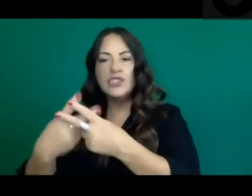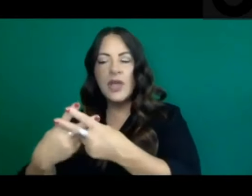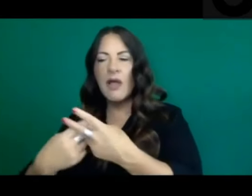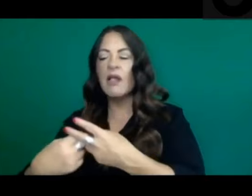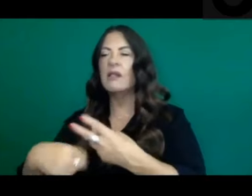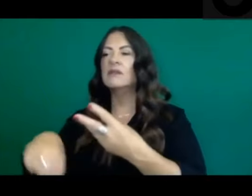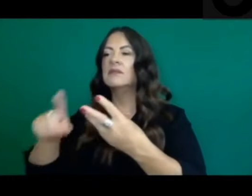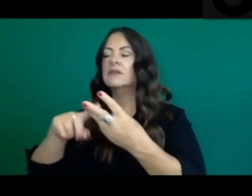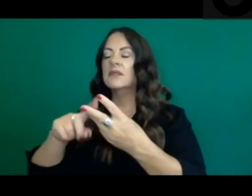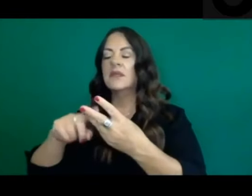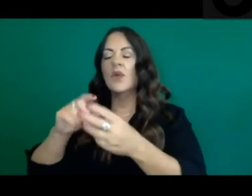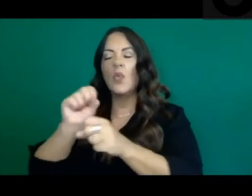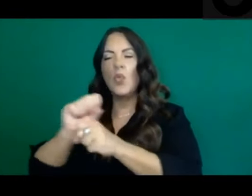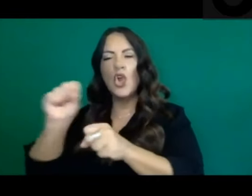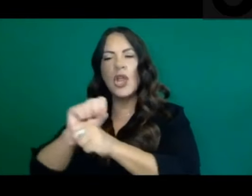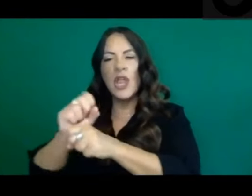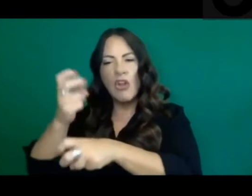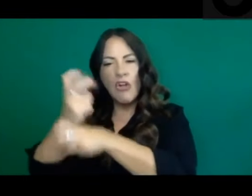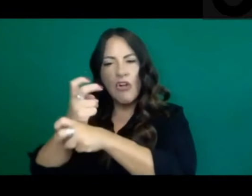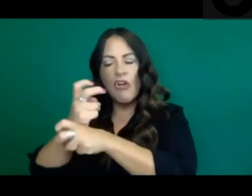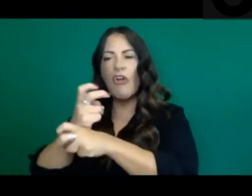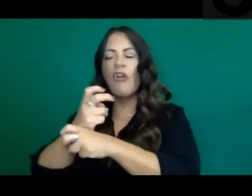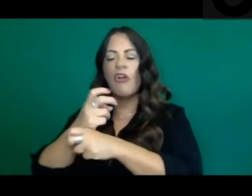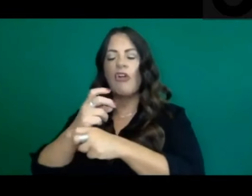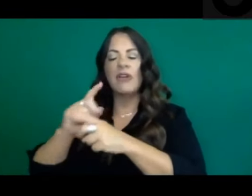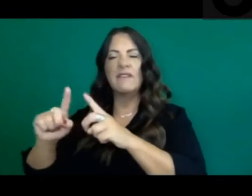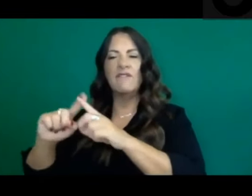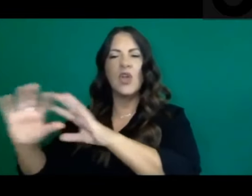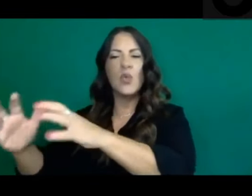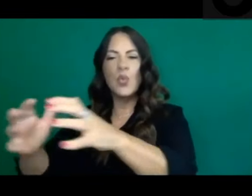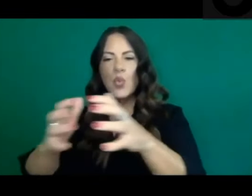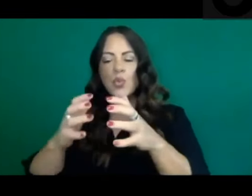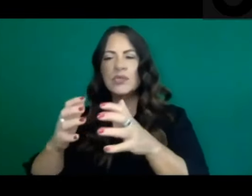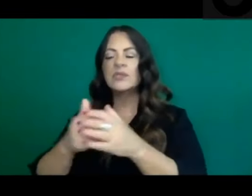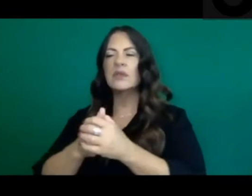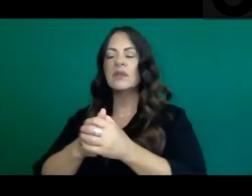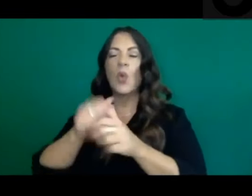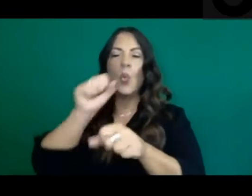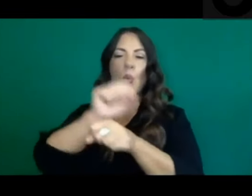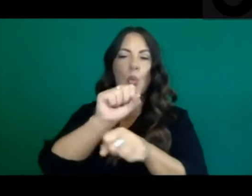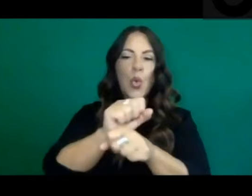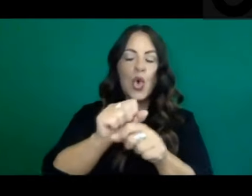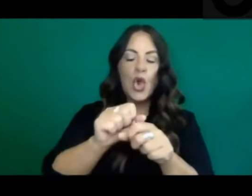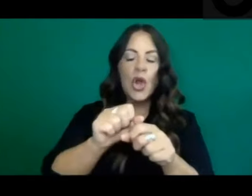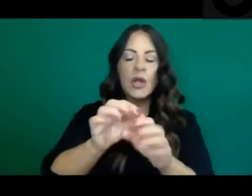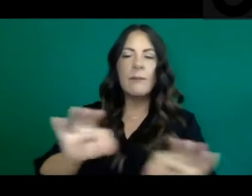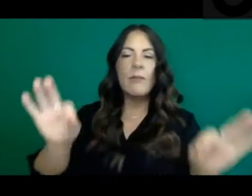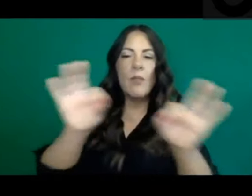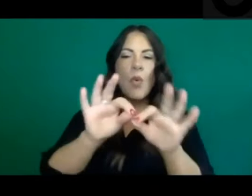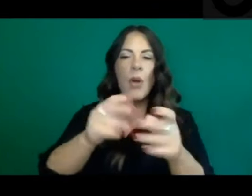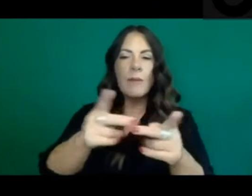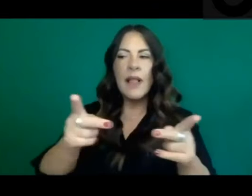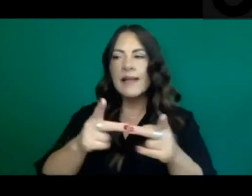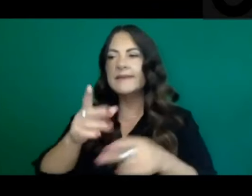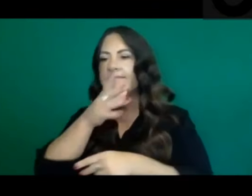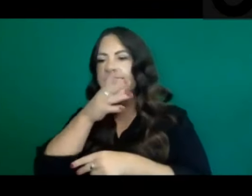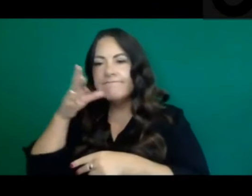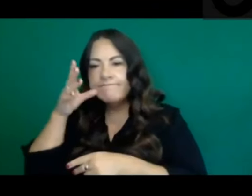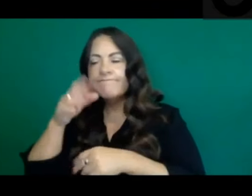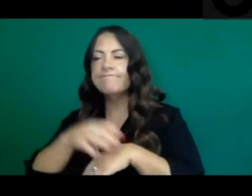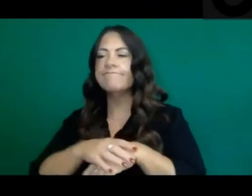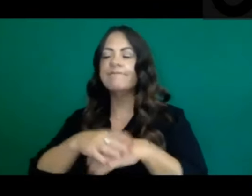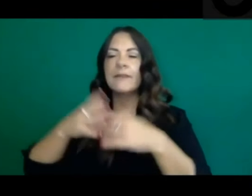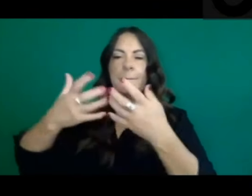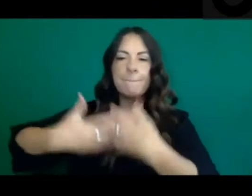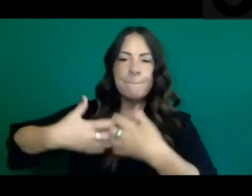and other congregate facilities. They're essential workplaces in the agricultural and the textile and the,